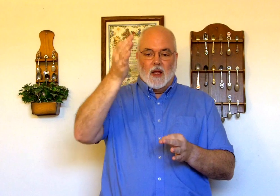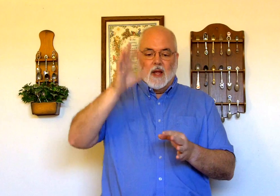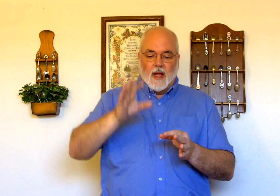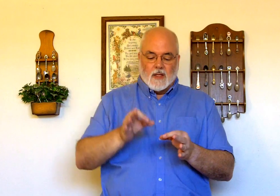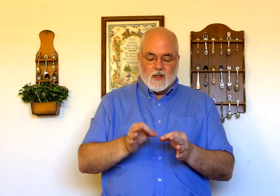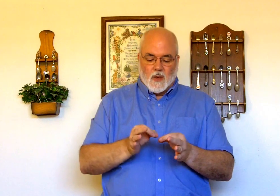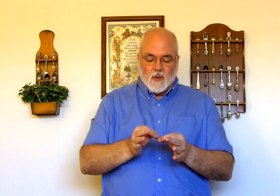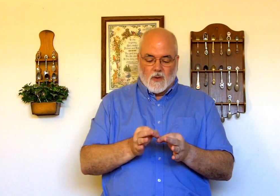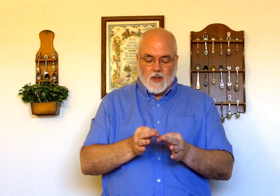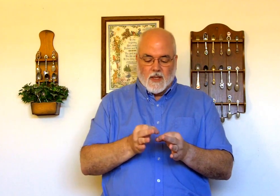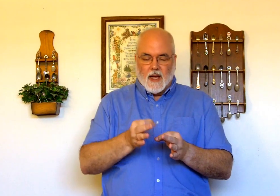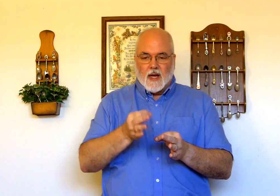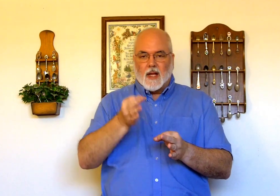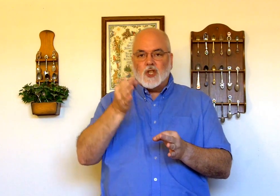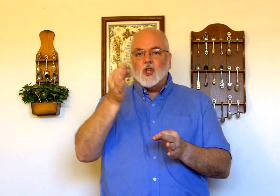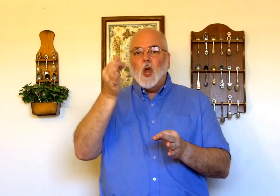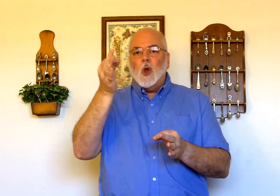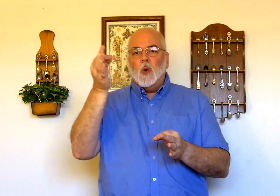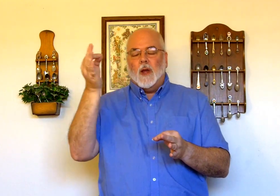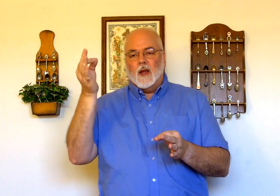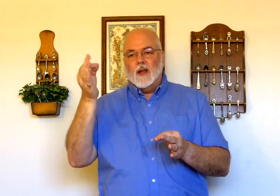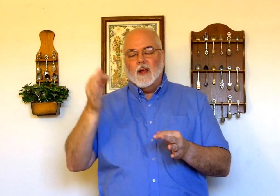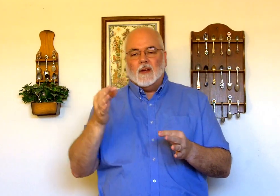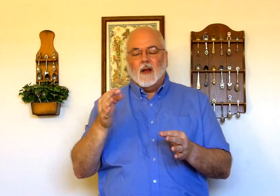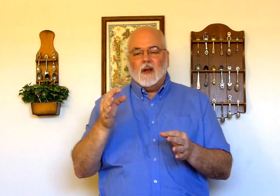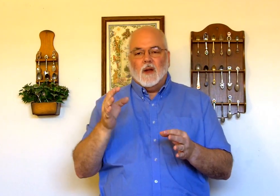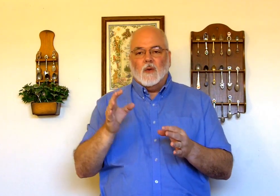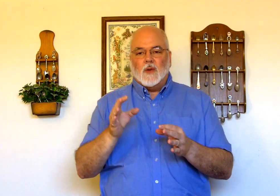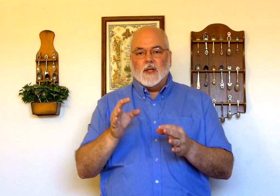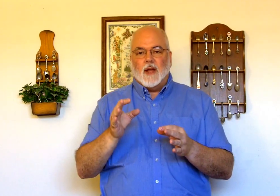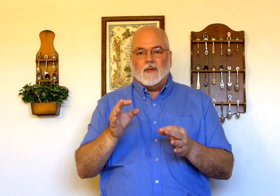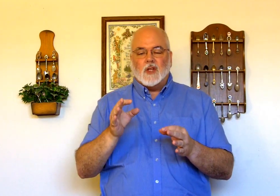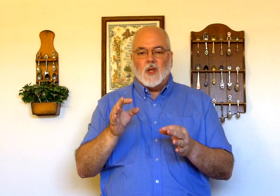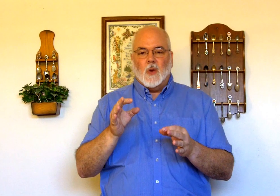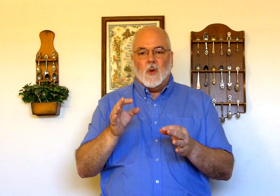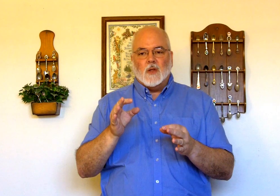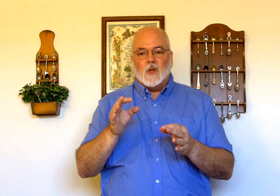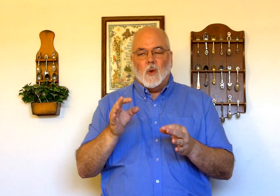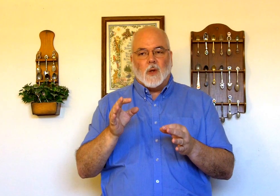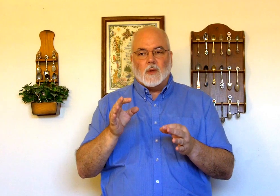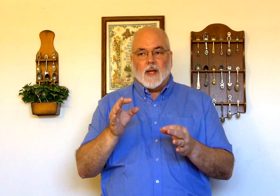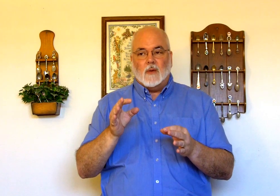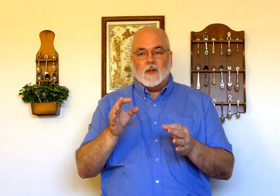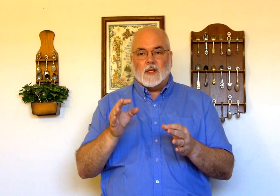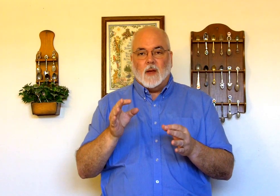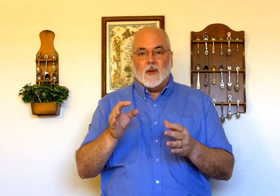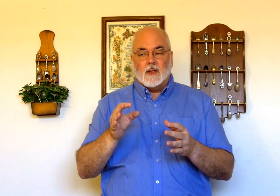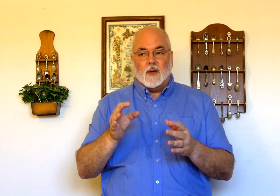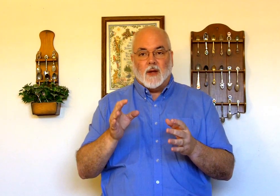And soul is kind of like sowing. Now, I know, for the deaf, the so and soul don't sound the same because they don't have